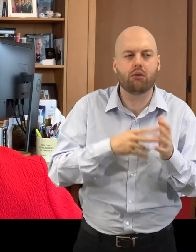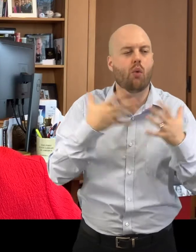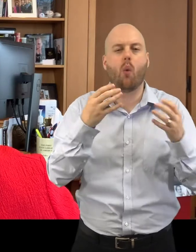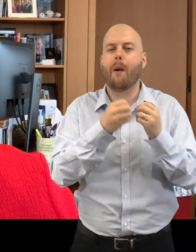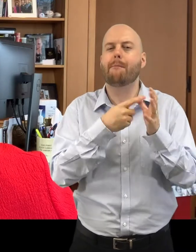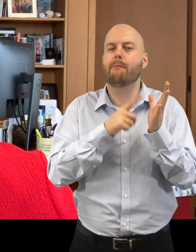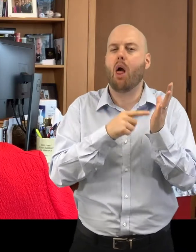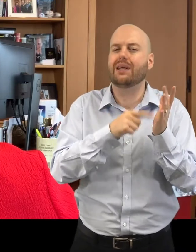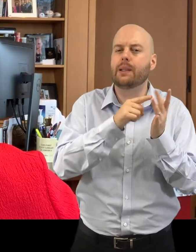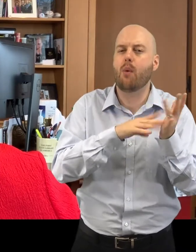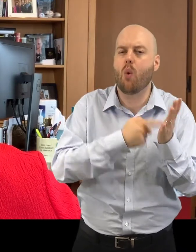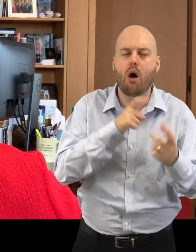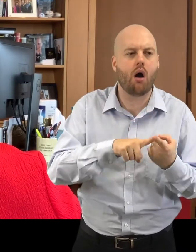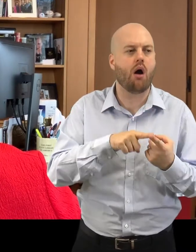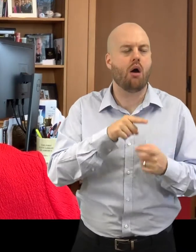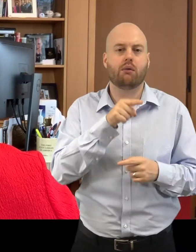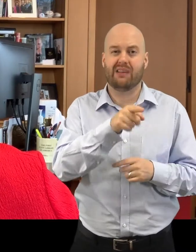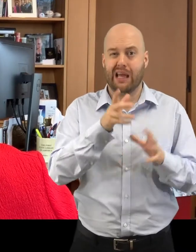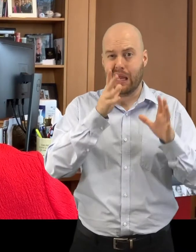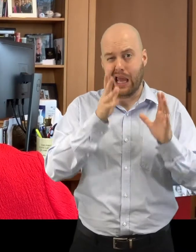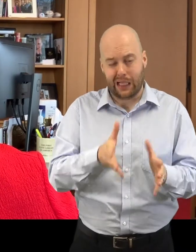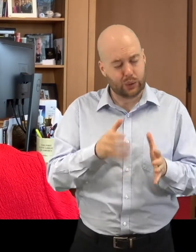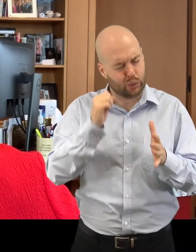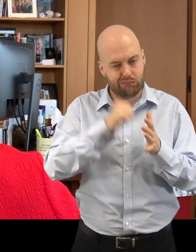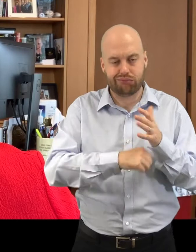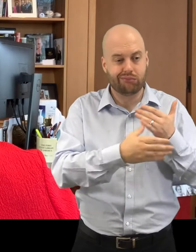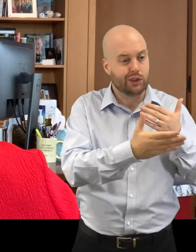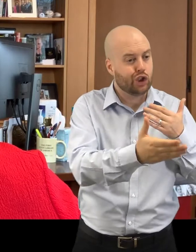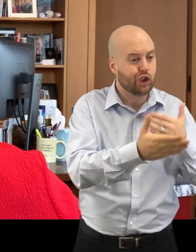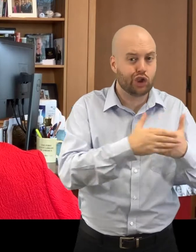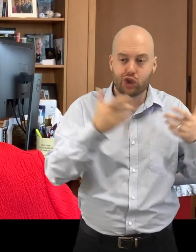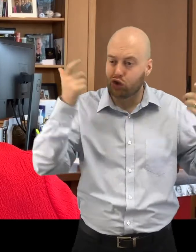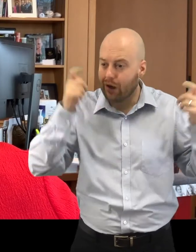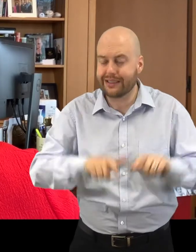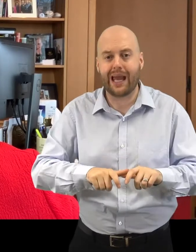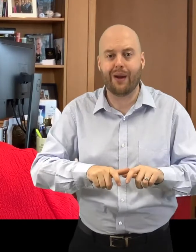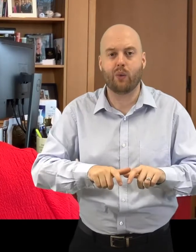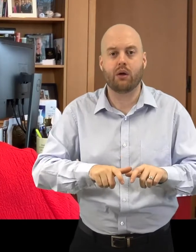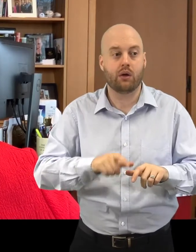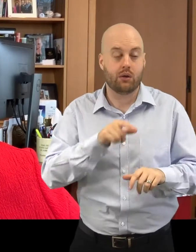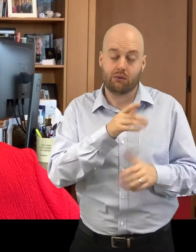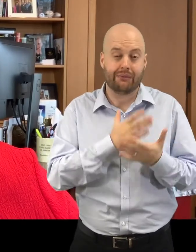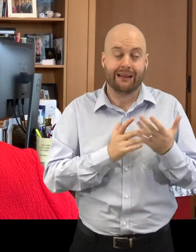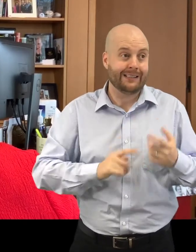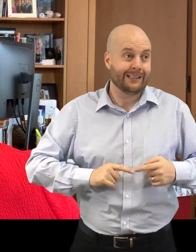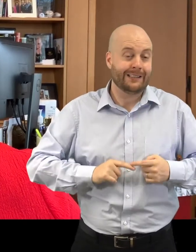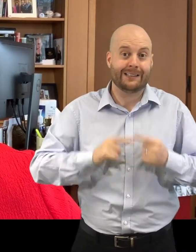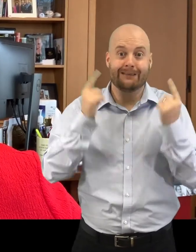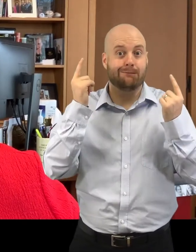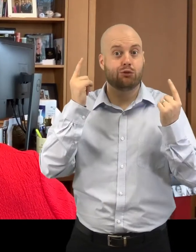shut down, be in a different environment totally. And everyone